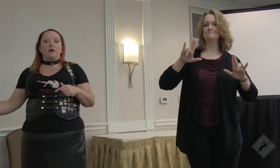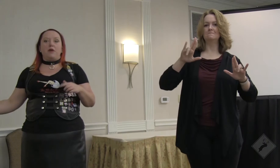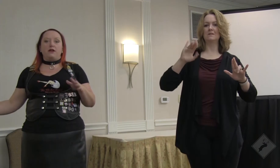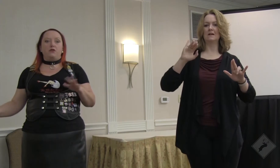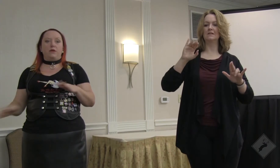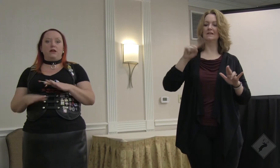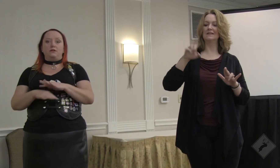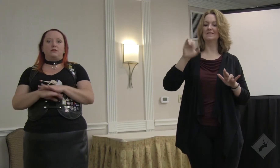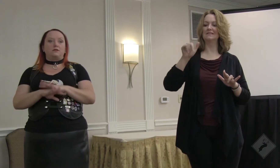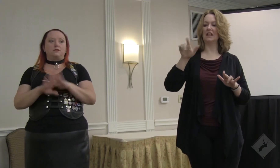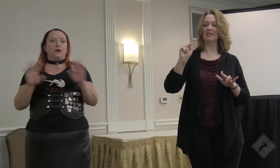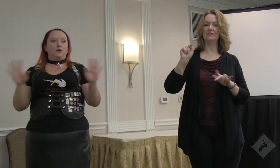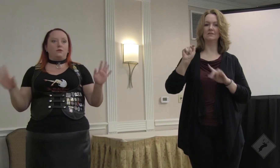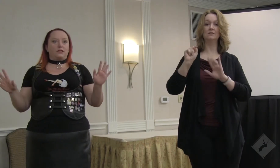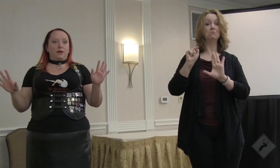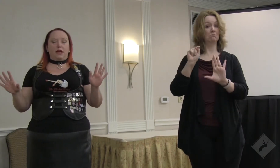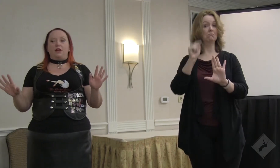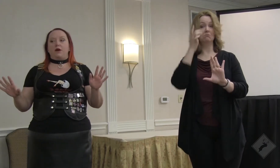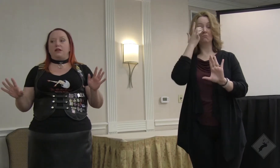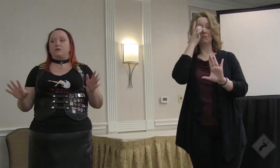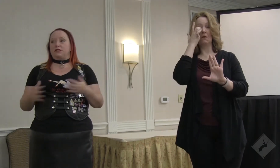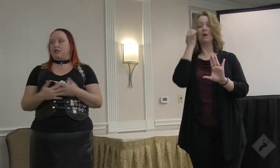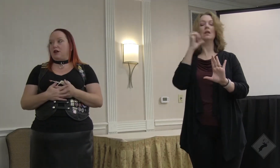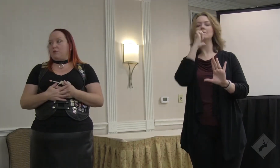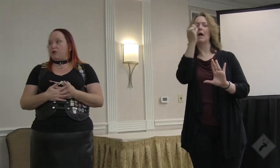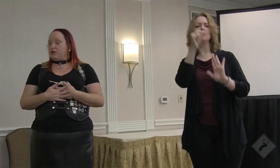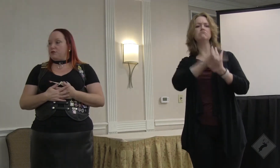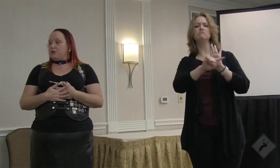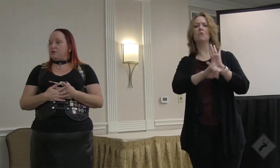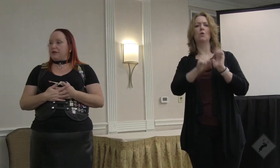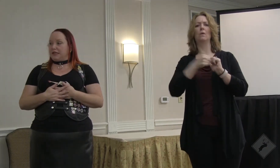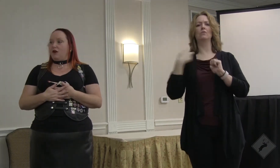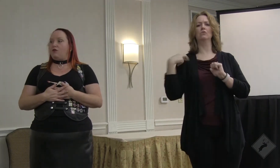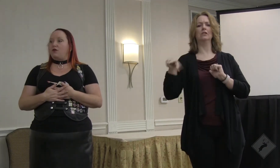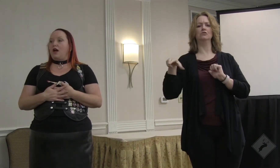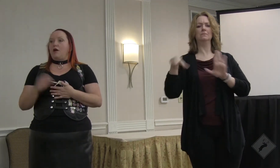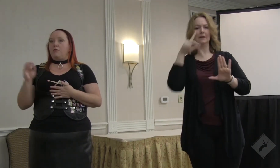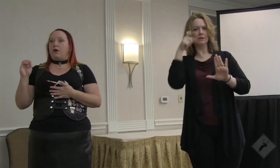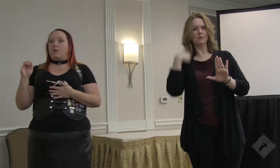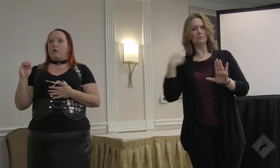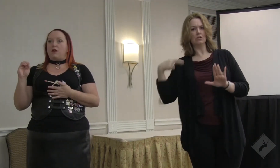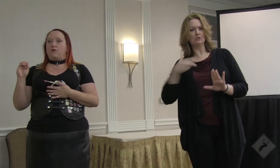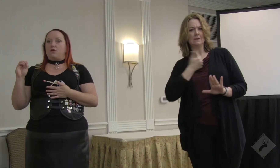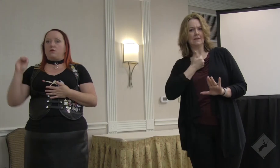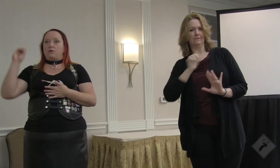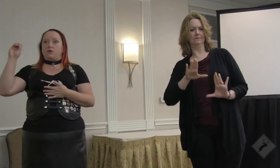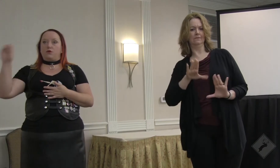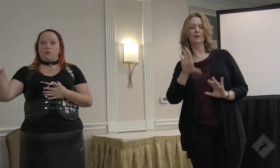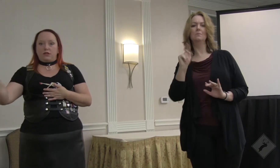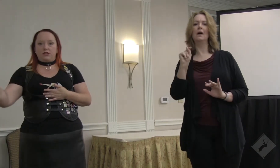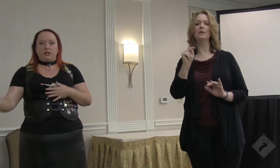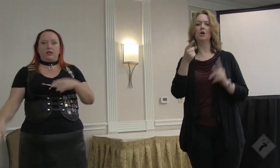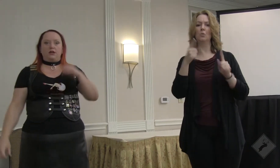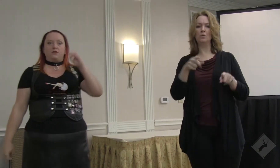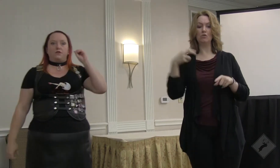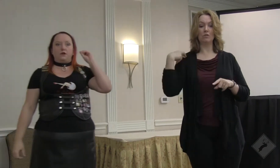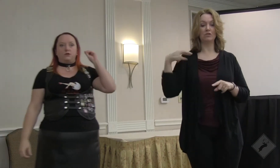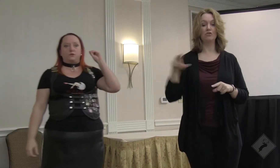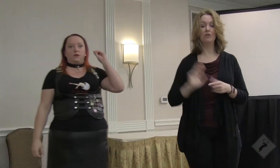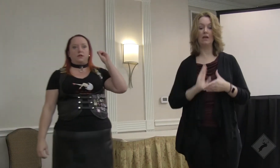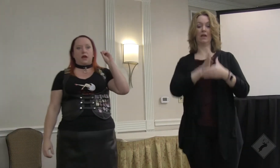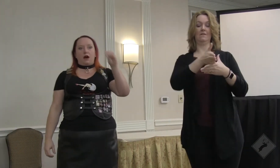And I am by no means, you know, slamming anybody's religion. I'm a religious person myself. But whenever your religion